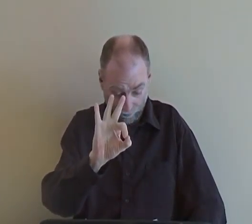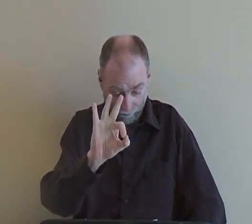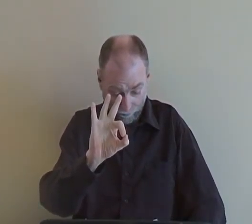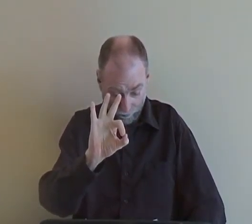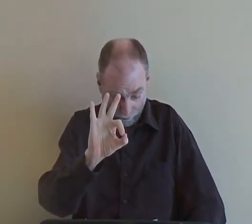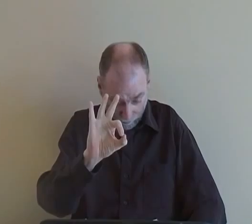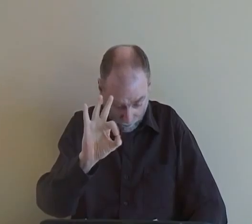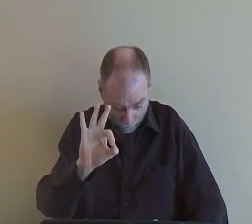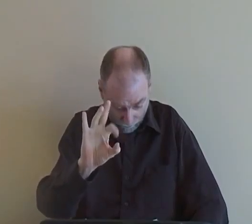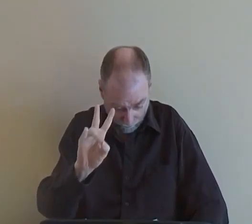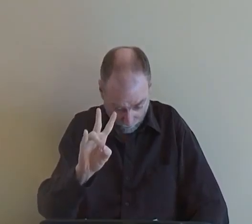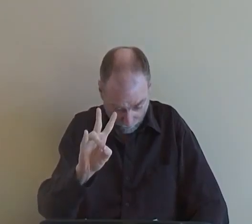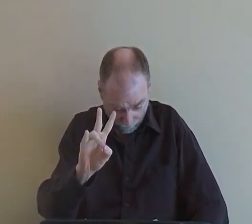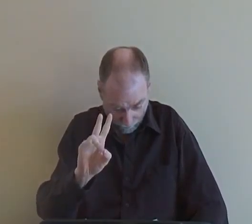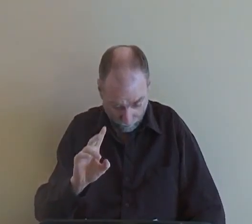In 1997,